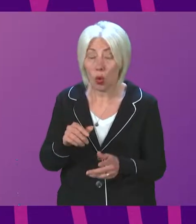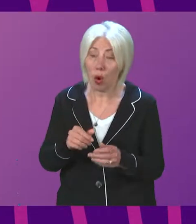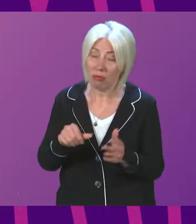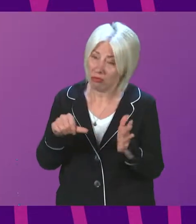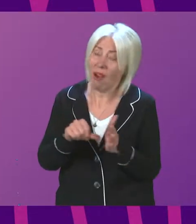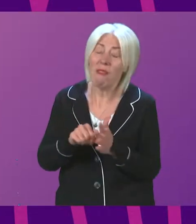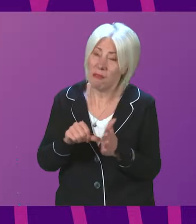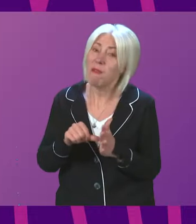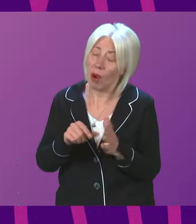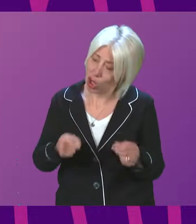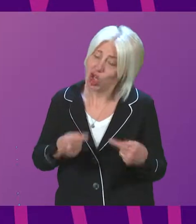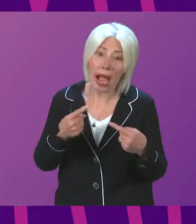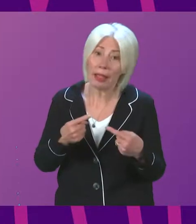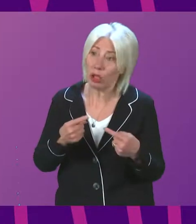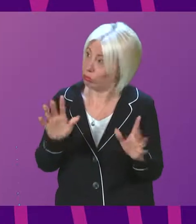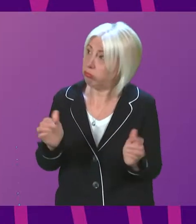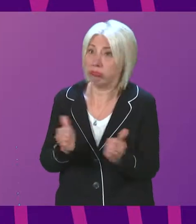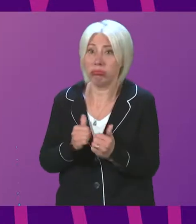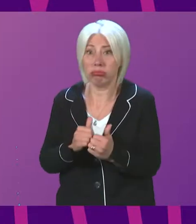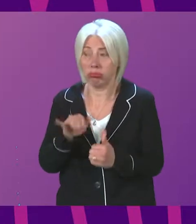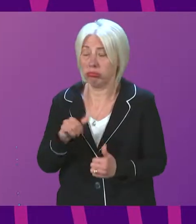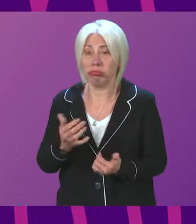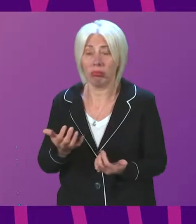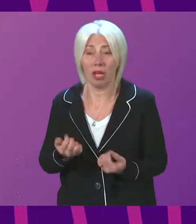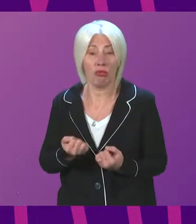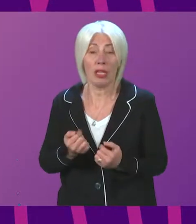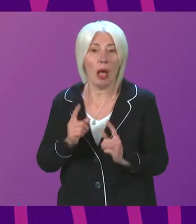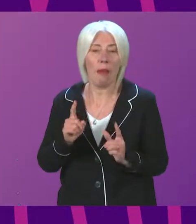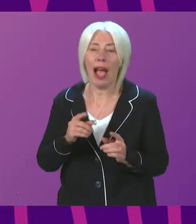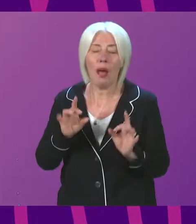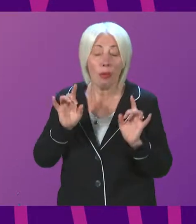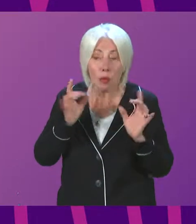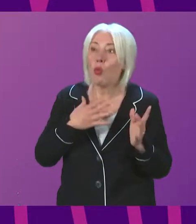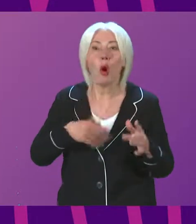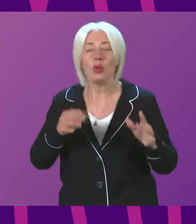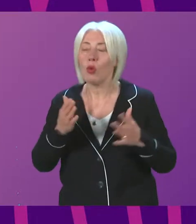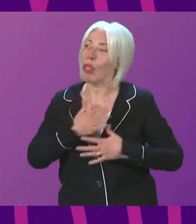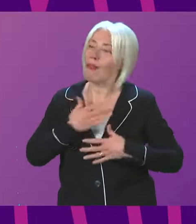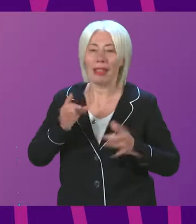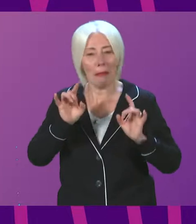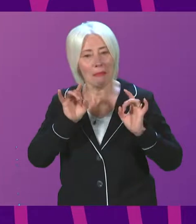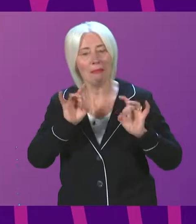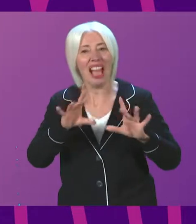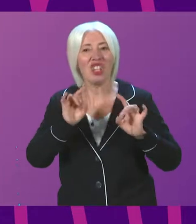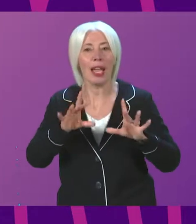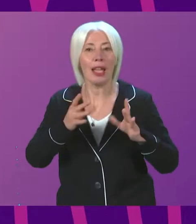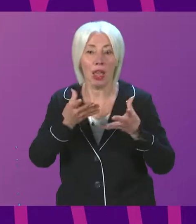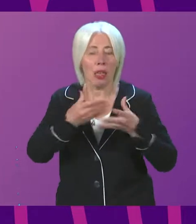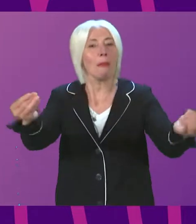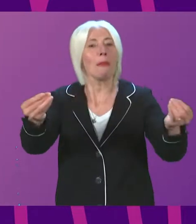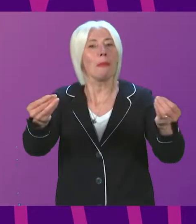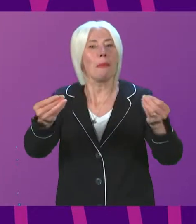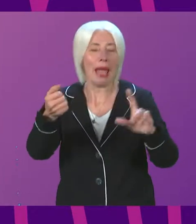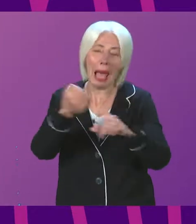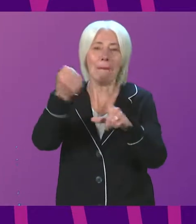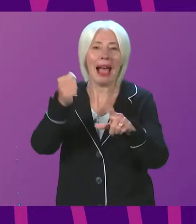challenges. Nobody says otherwise. We cannot magic away, as much as we would all love to, the impact of a pandemic.